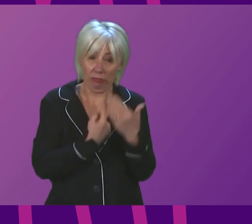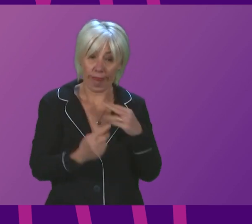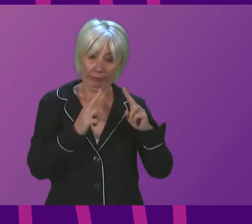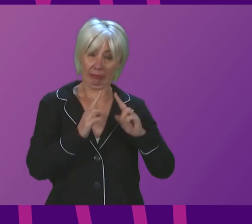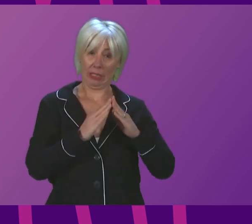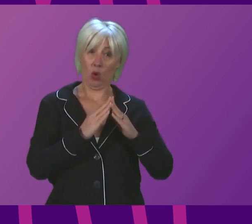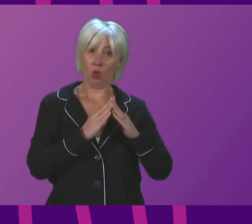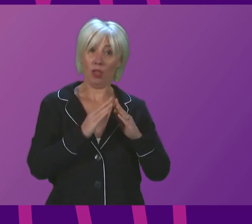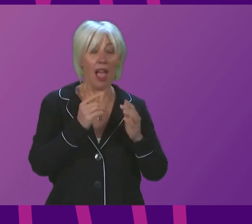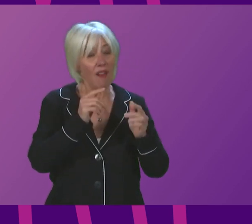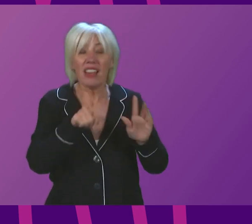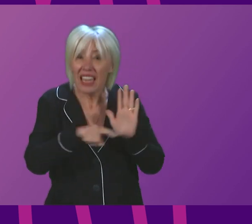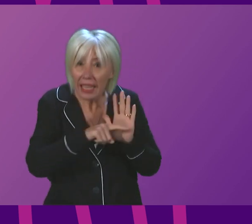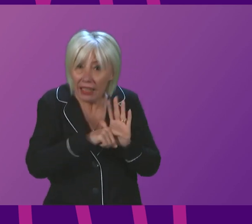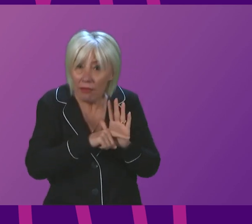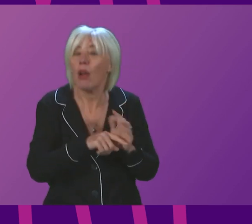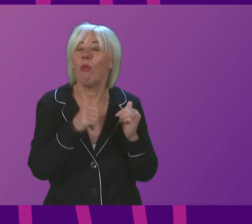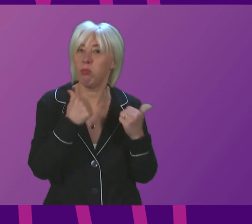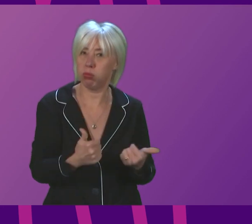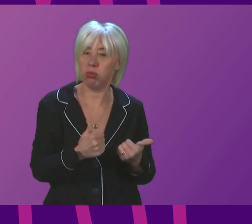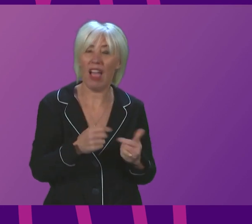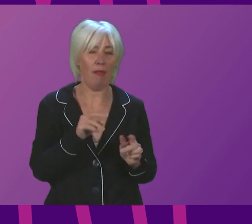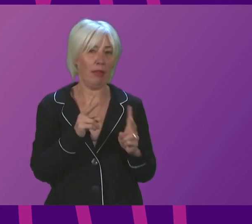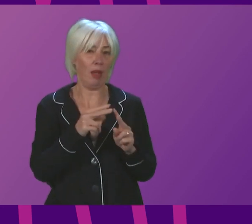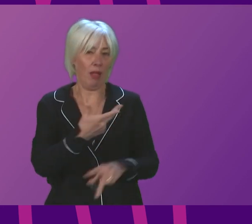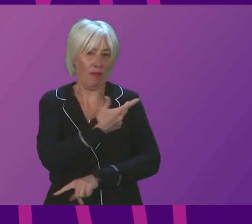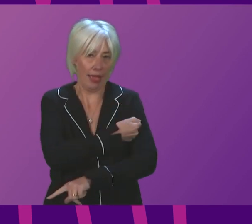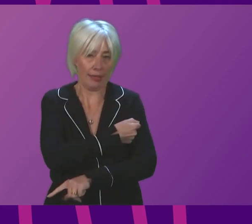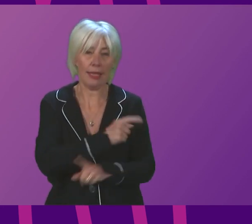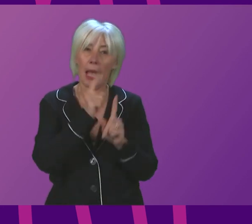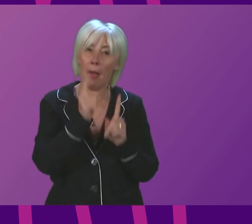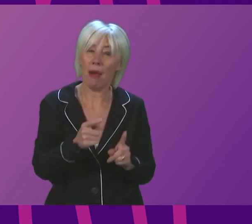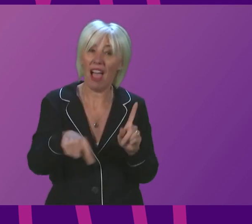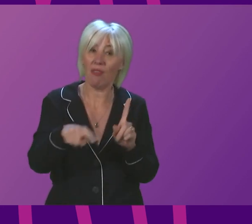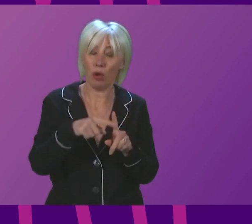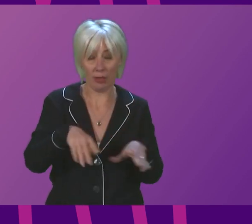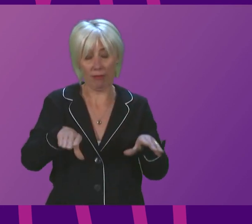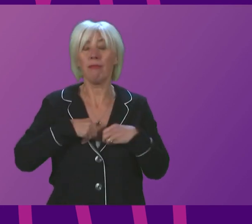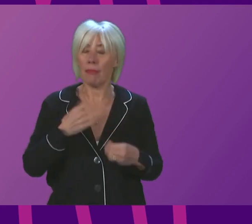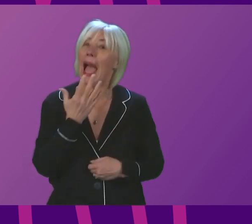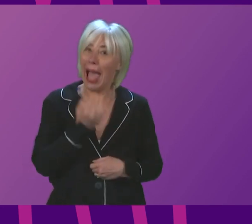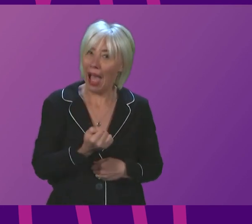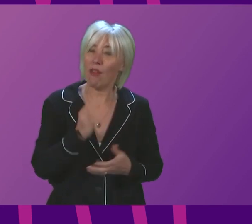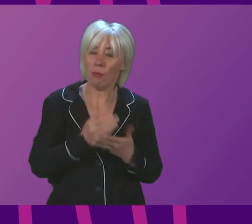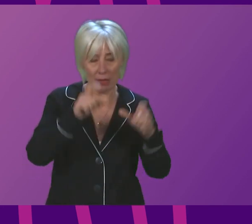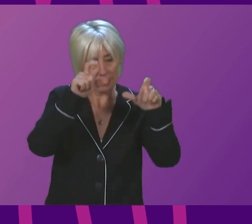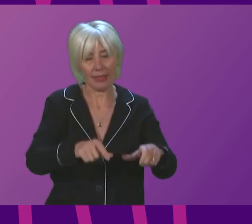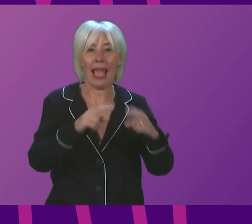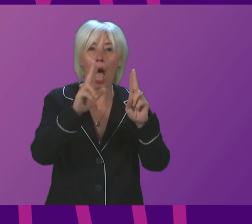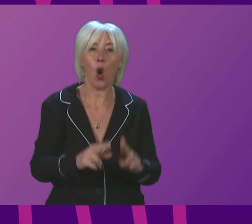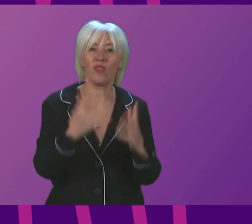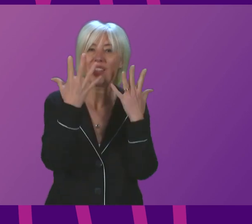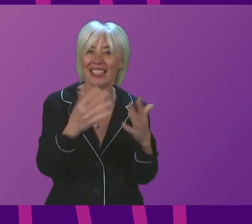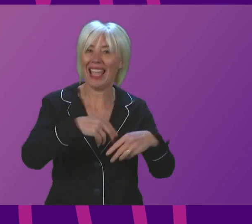isolation at that point if you are double vaccinated. If positive, you must isolate for the full 10 days. And crucially, please